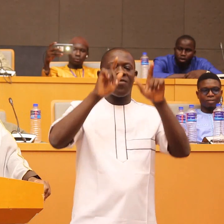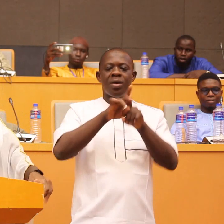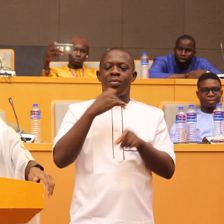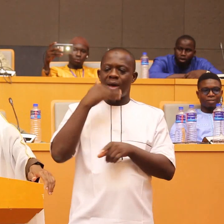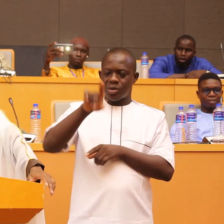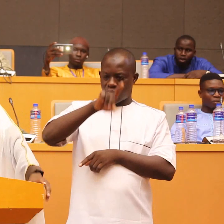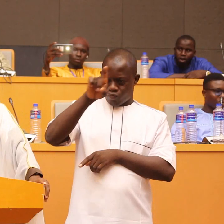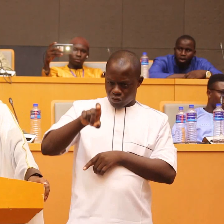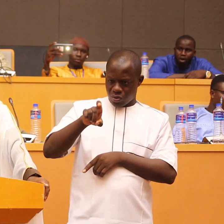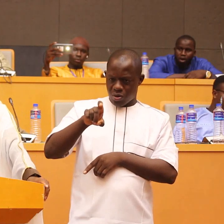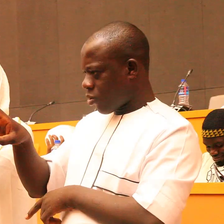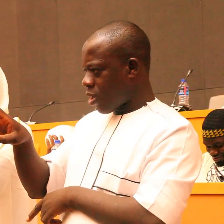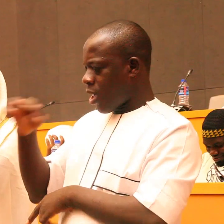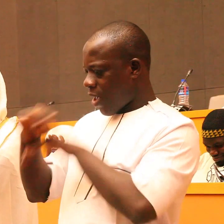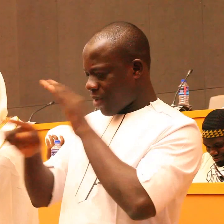do you know if I am happy